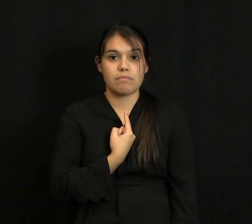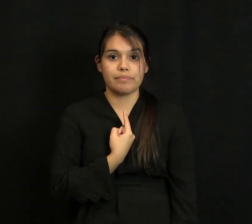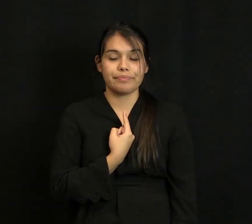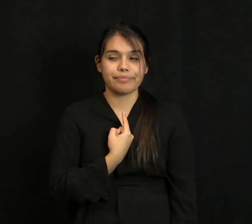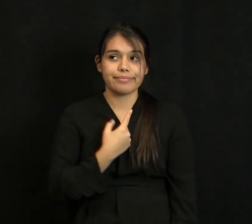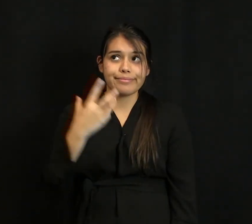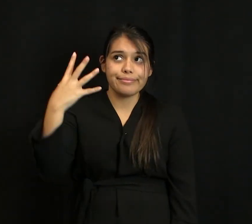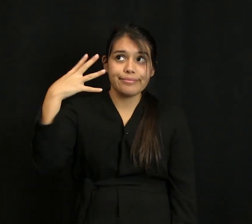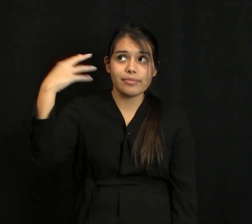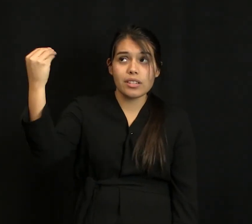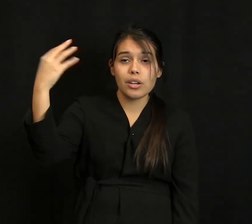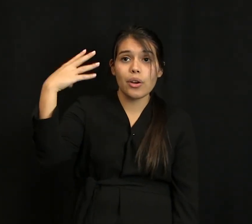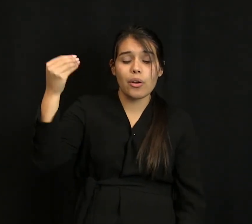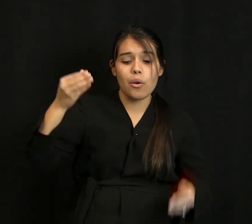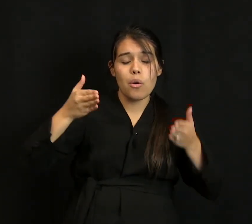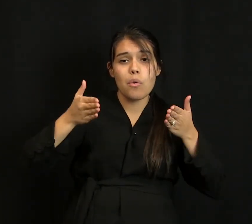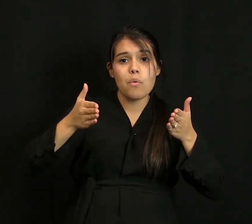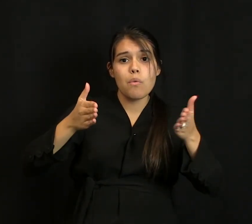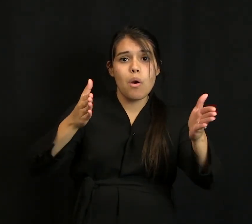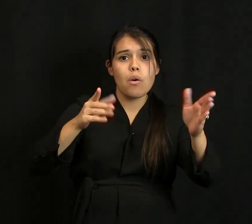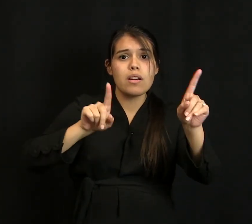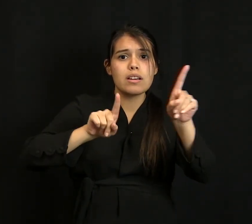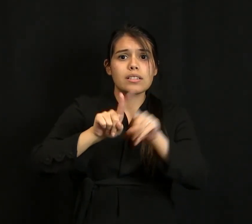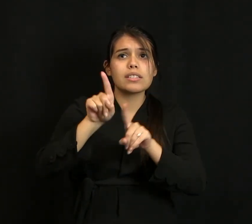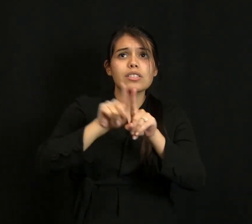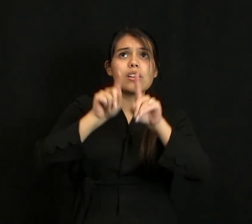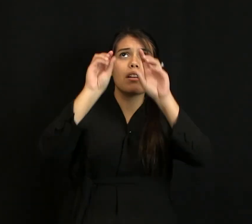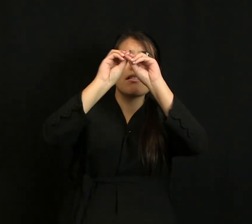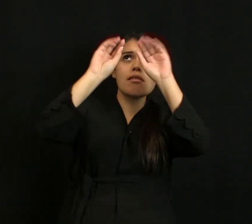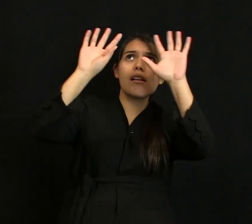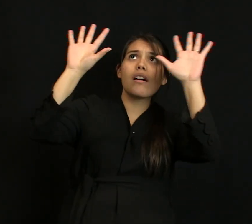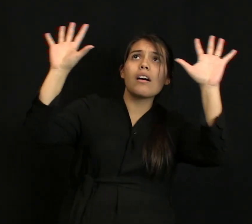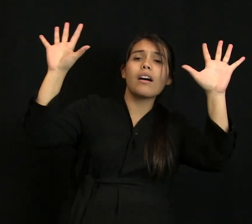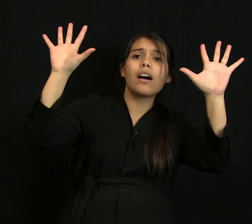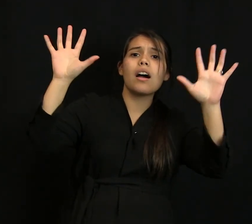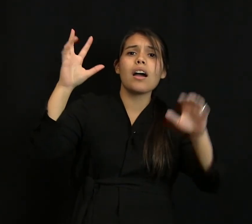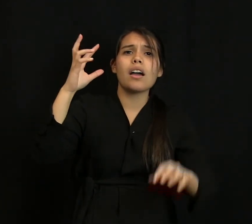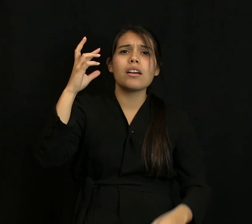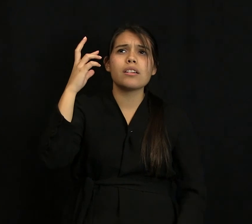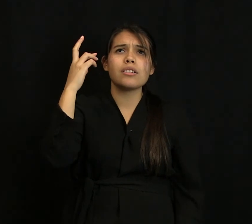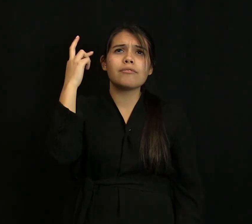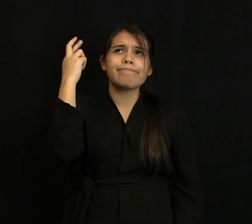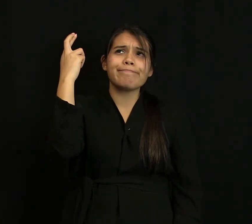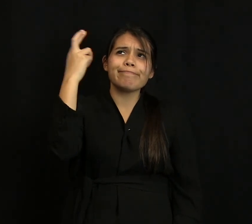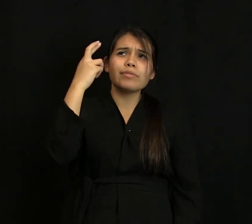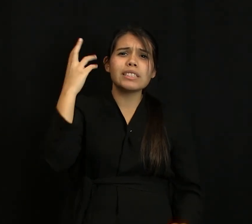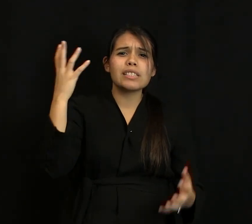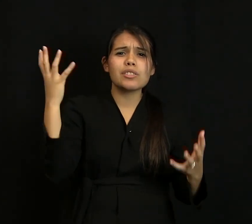Out there, on the road, under the stars, I really tried to focus on myself and what I needed.